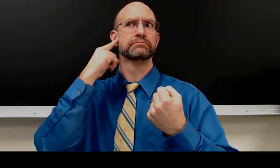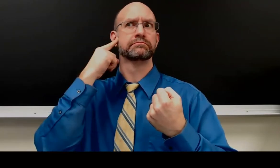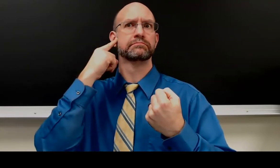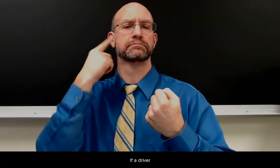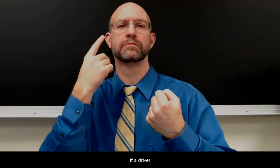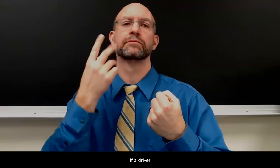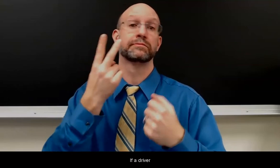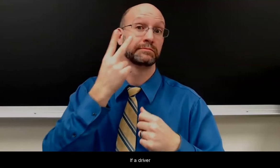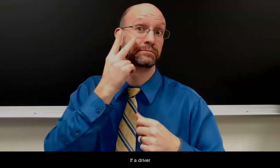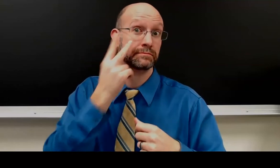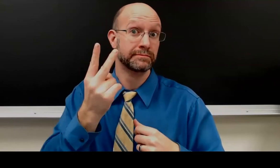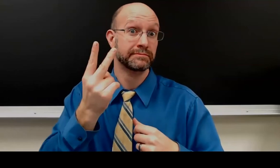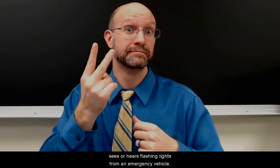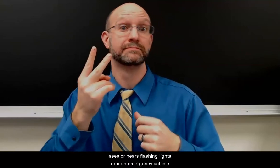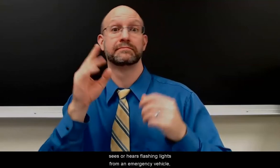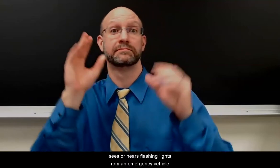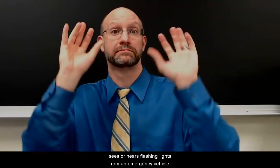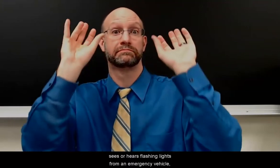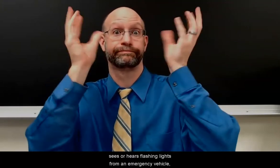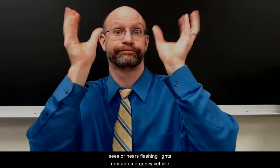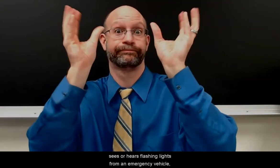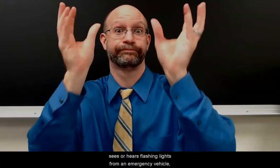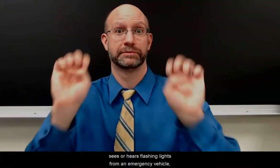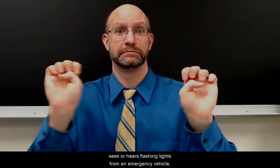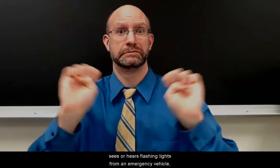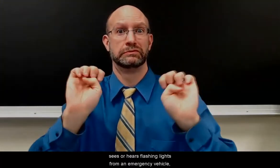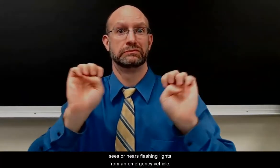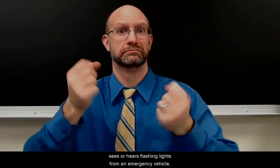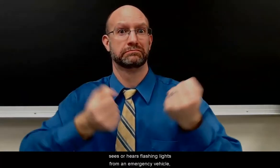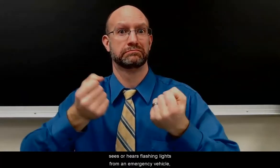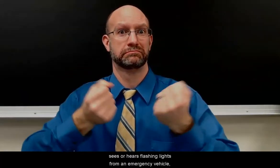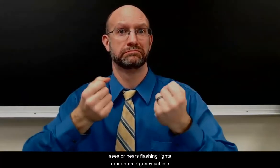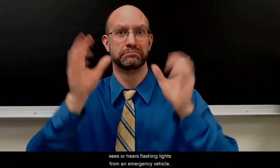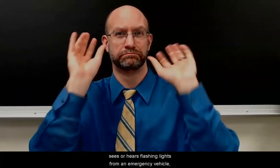If a driver sees or hears flashing lights from an emergency vehicle,